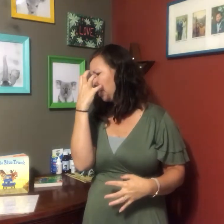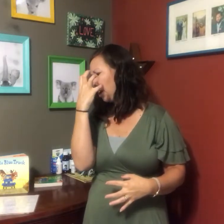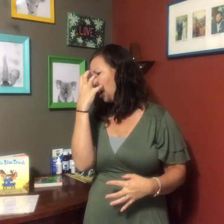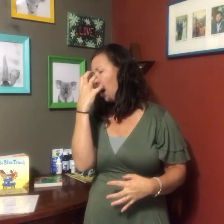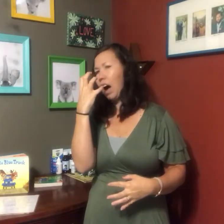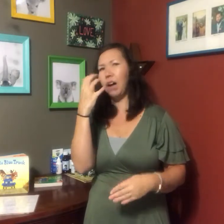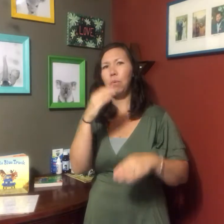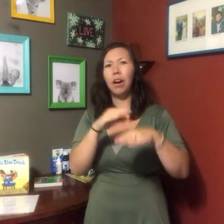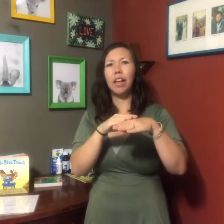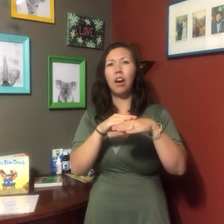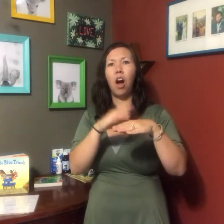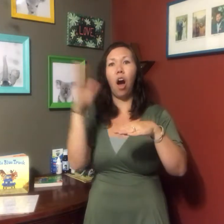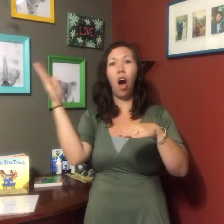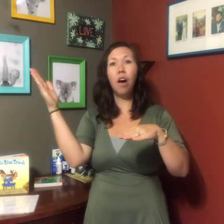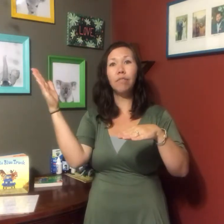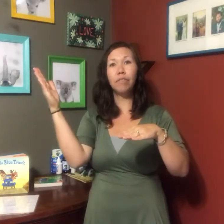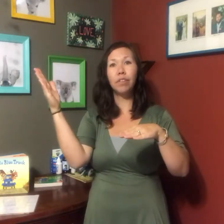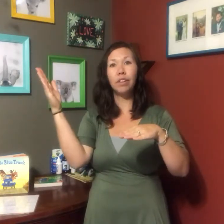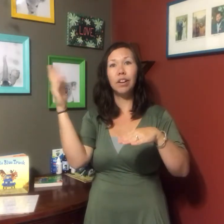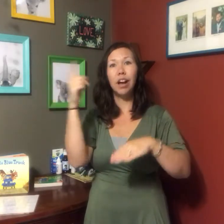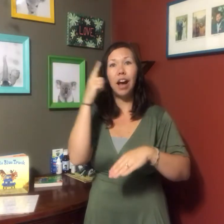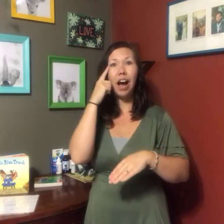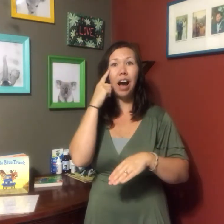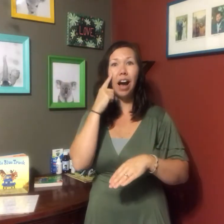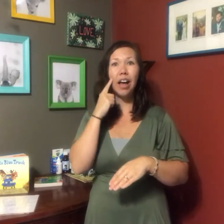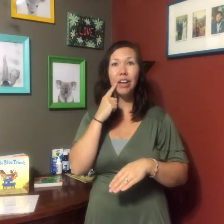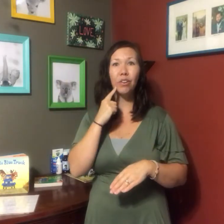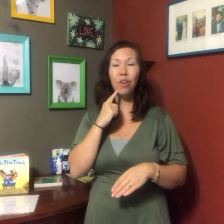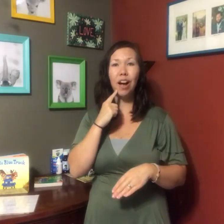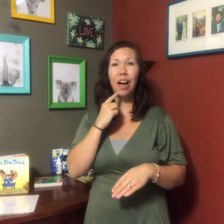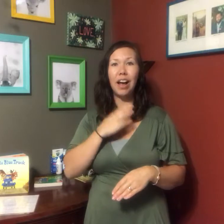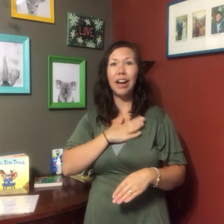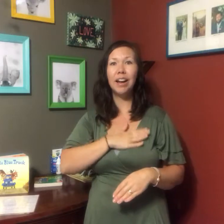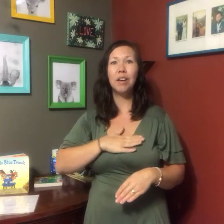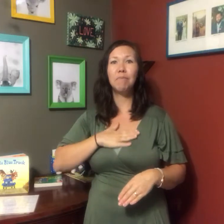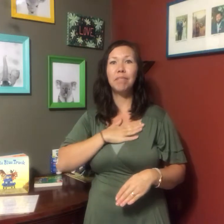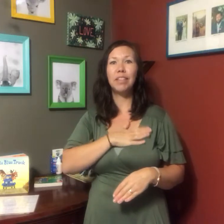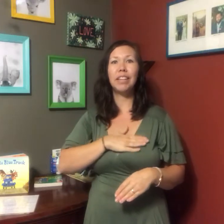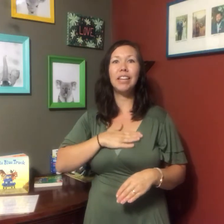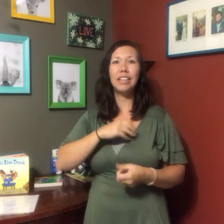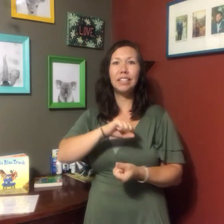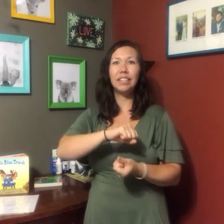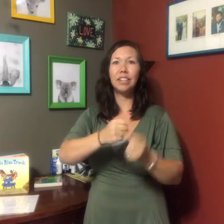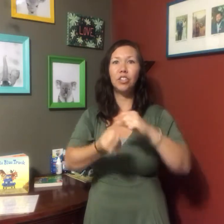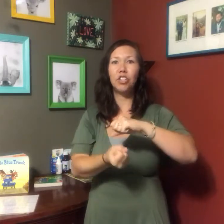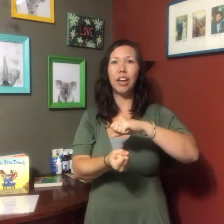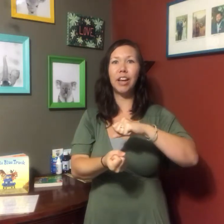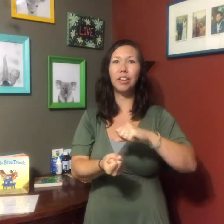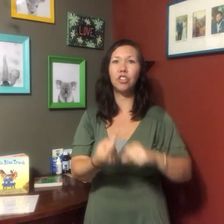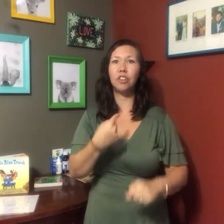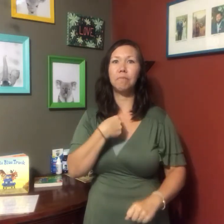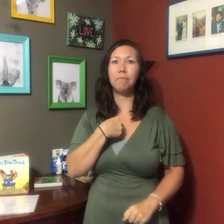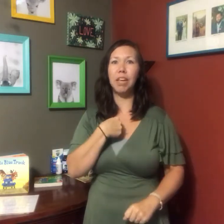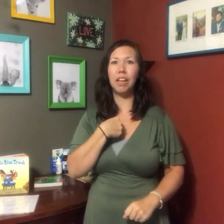I want it off, I cry, please change me.